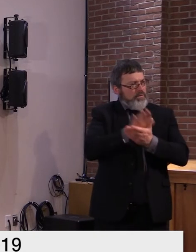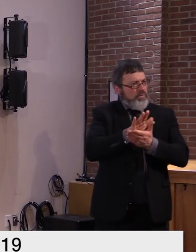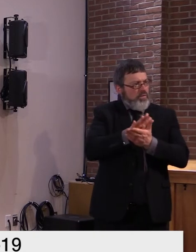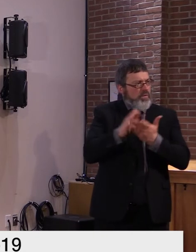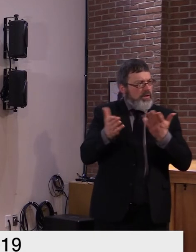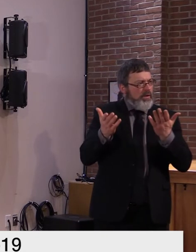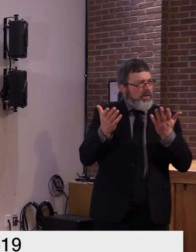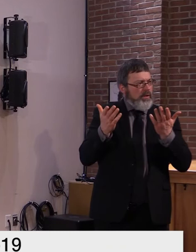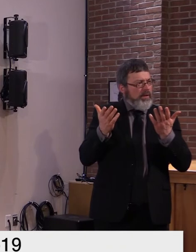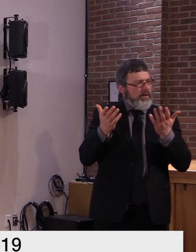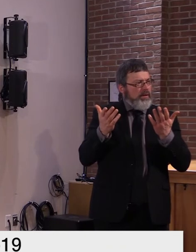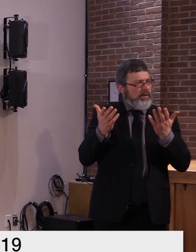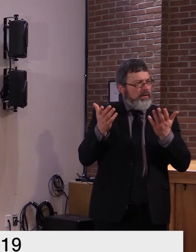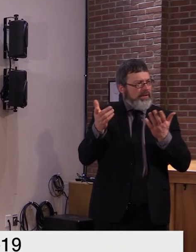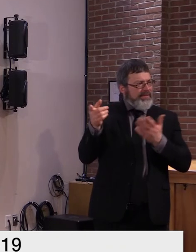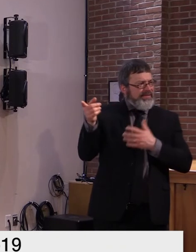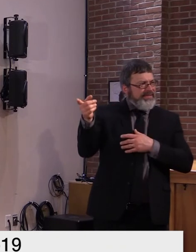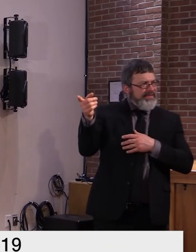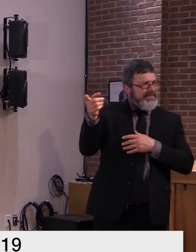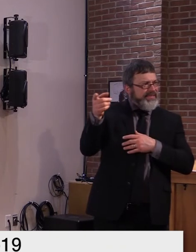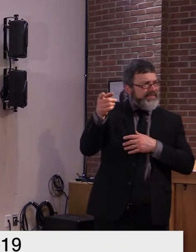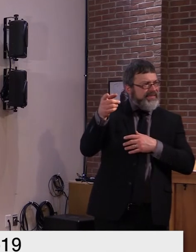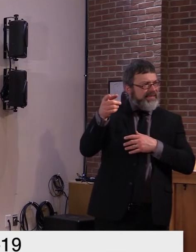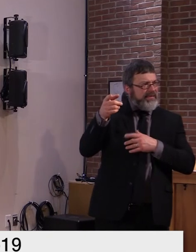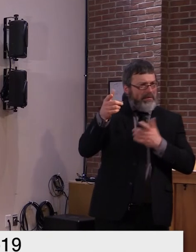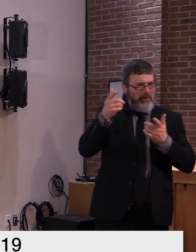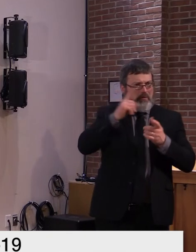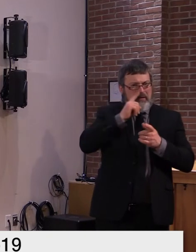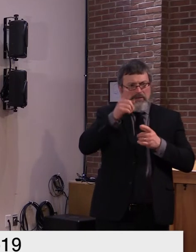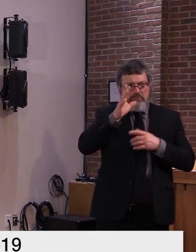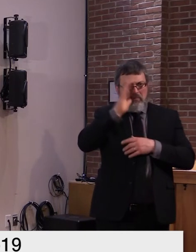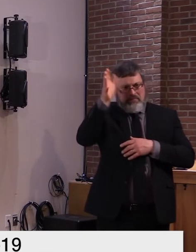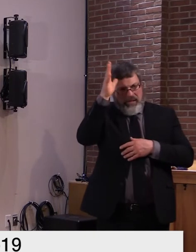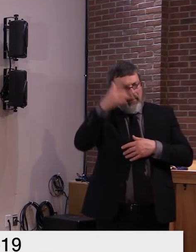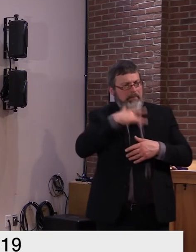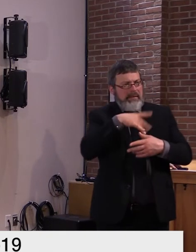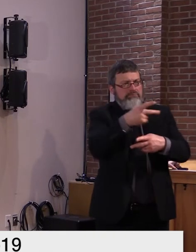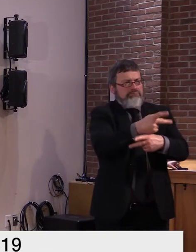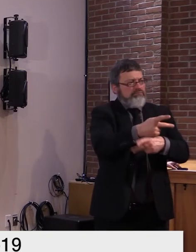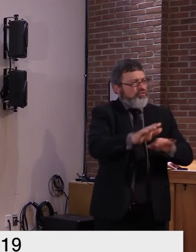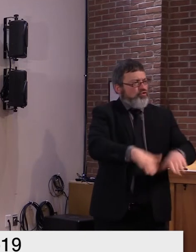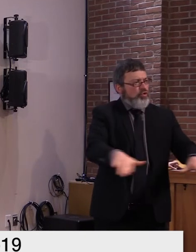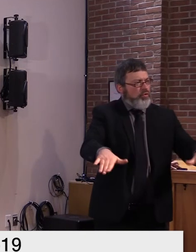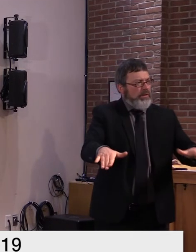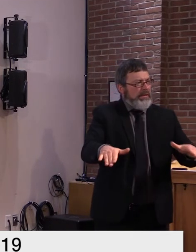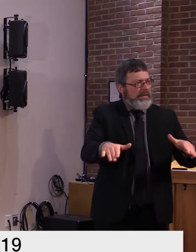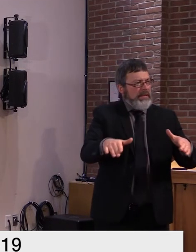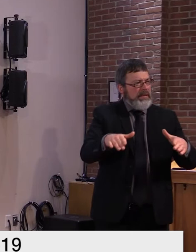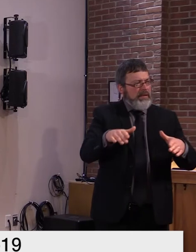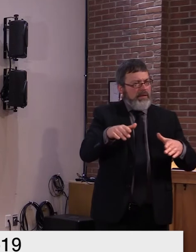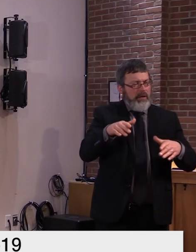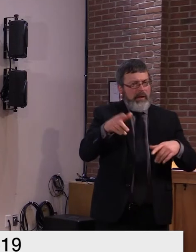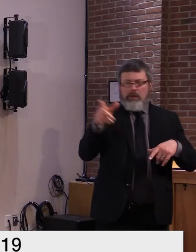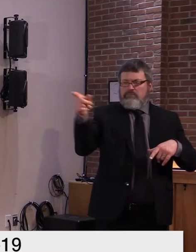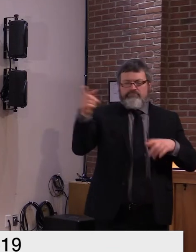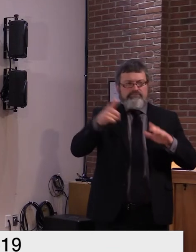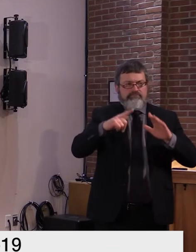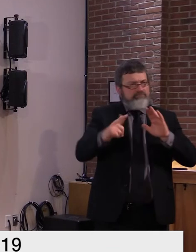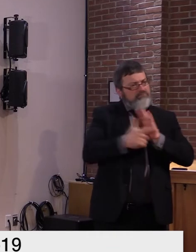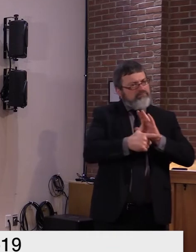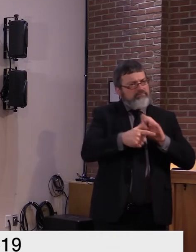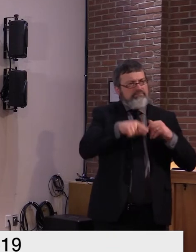shouldn't and couldn't interact with the family is that understanding accurate um and uh